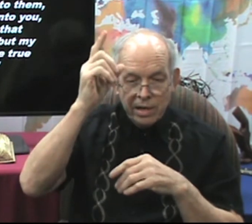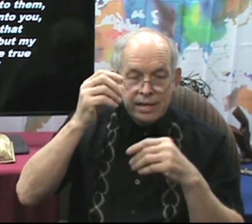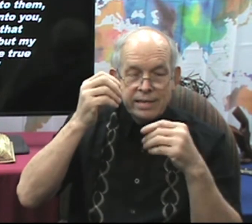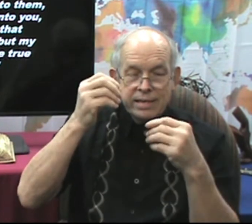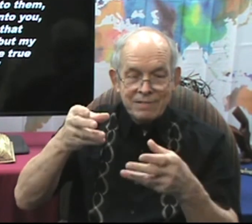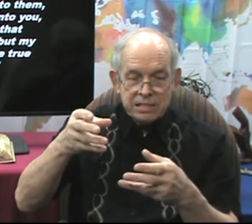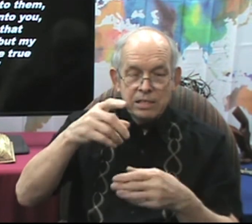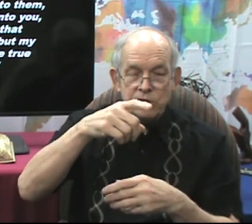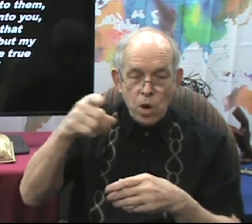Giving. You.